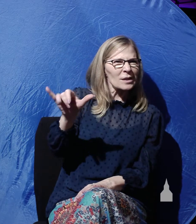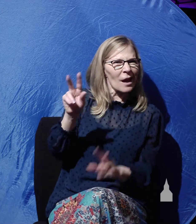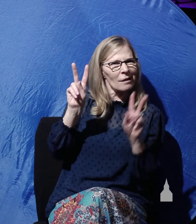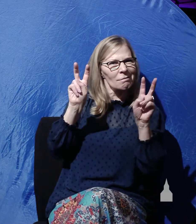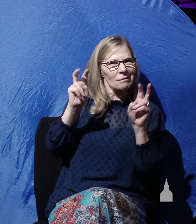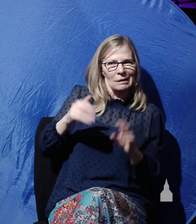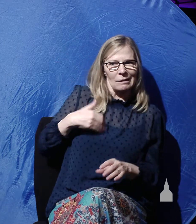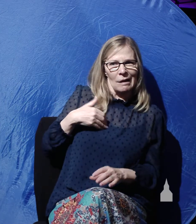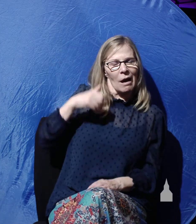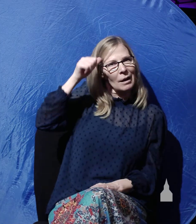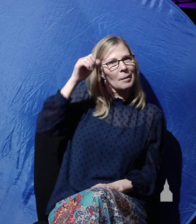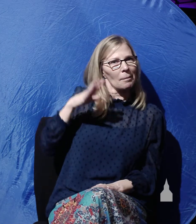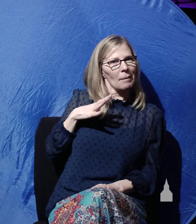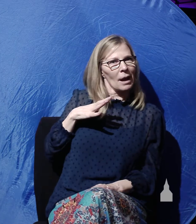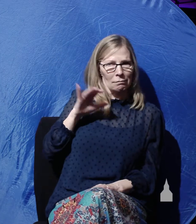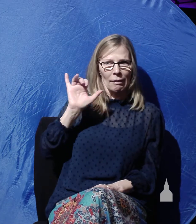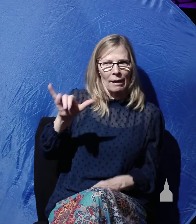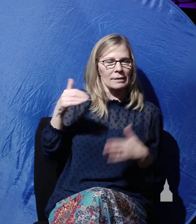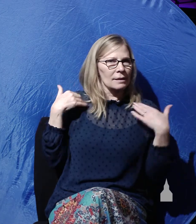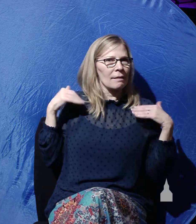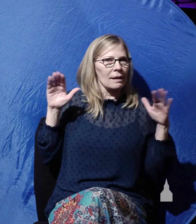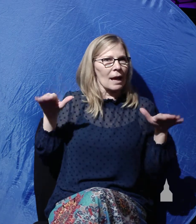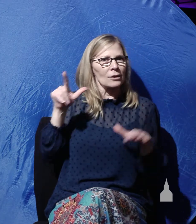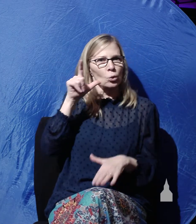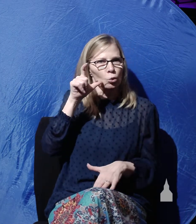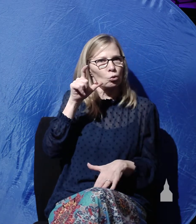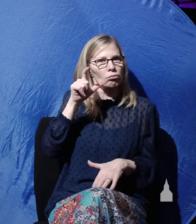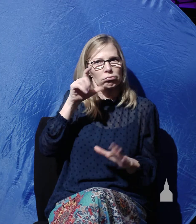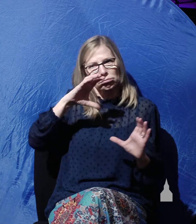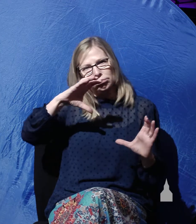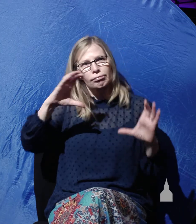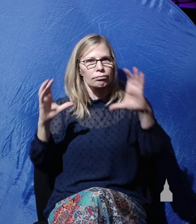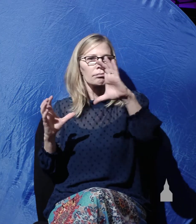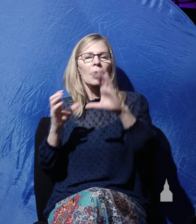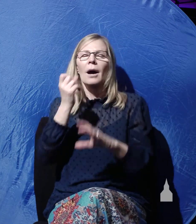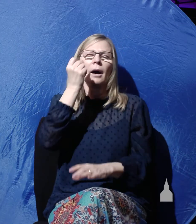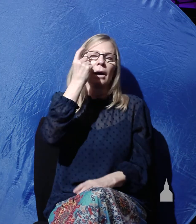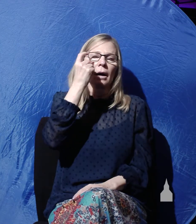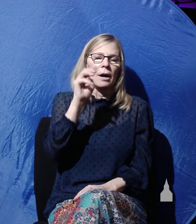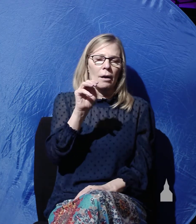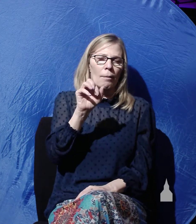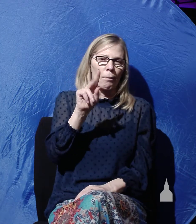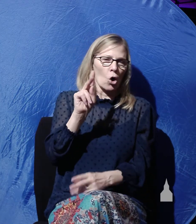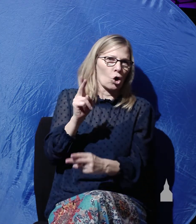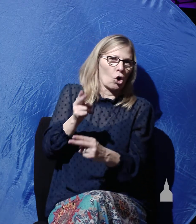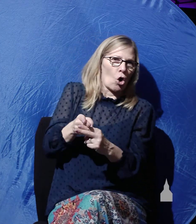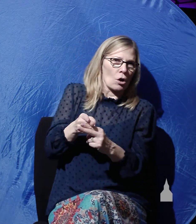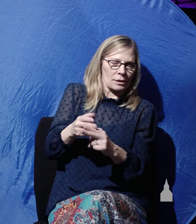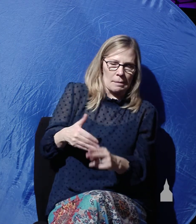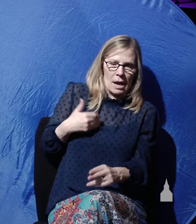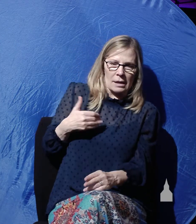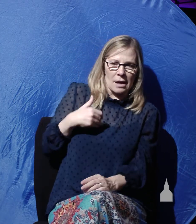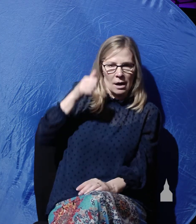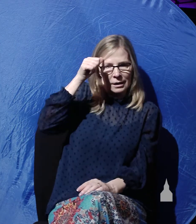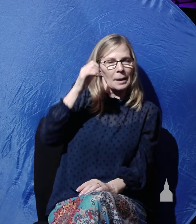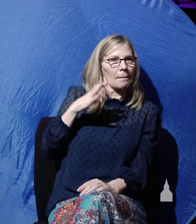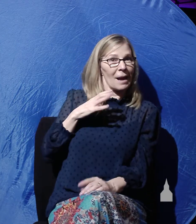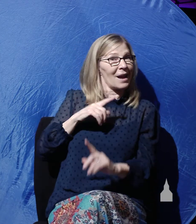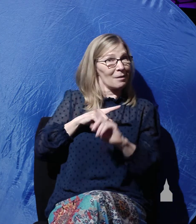Well, this was the angel who had rolled the stone away. Now, I realize that Mark refers to him as a young man, but he does